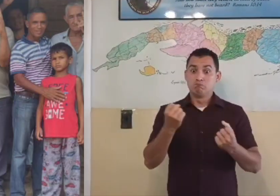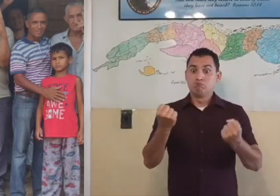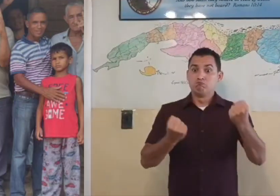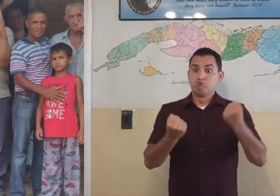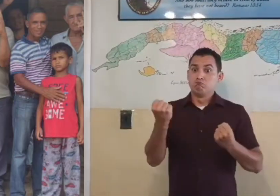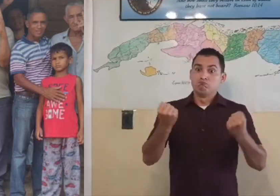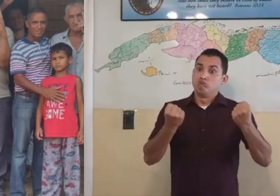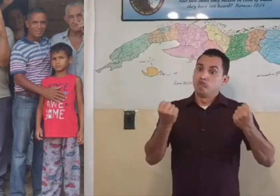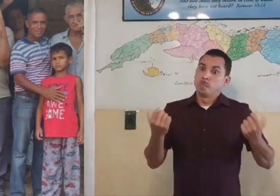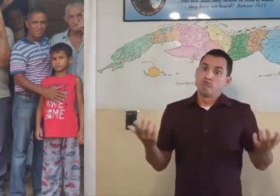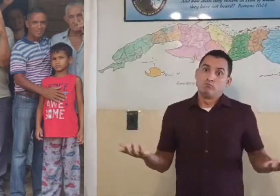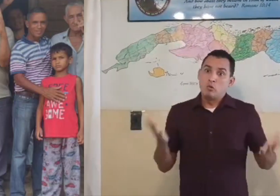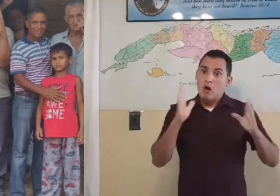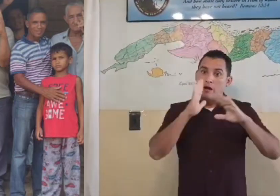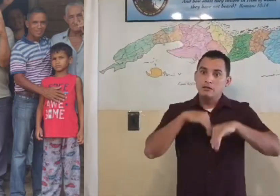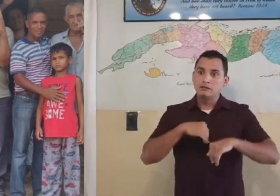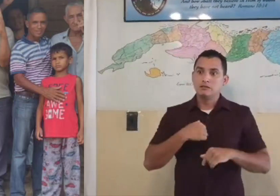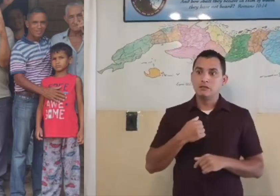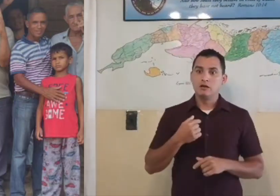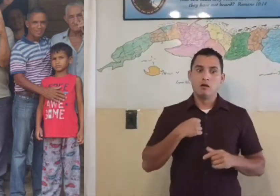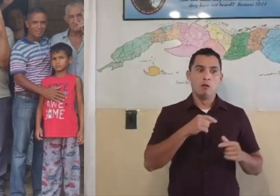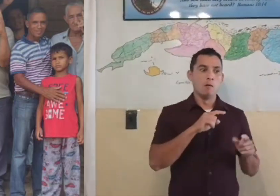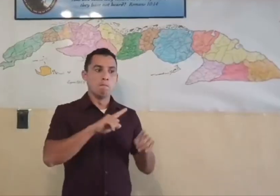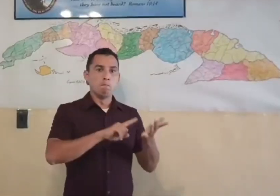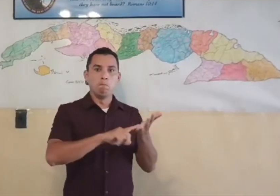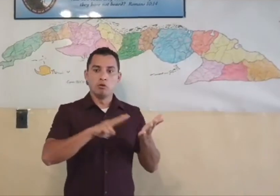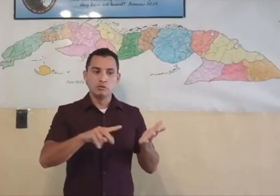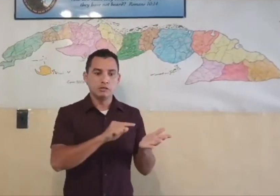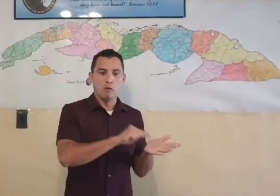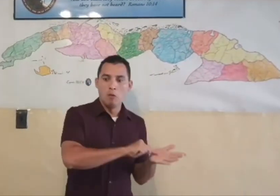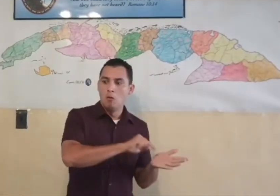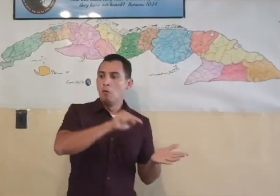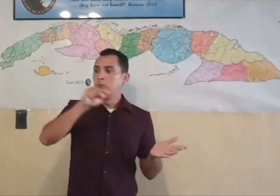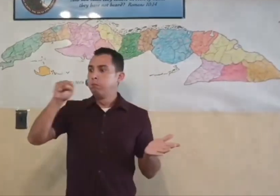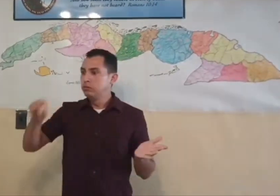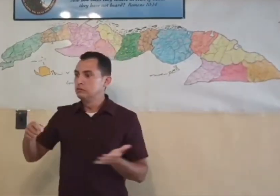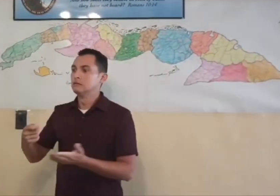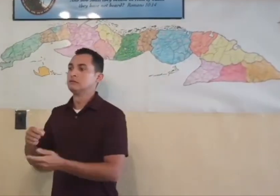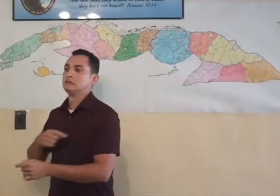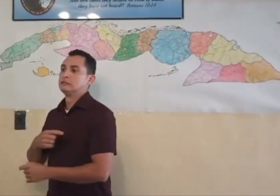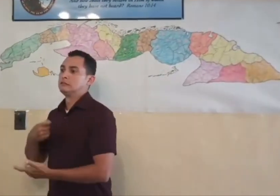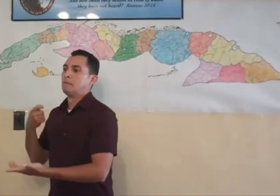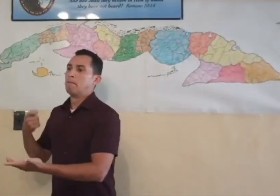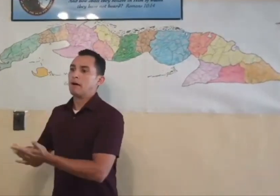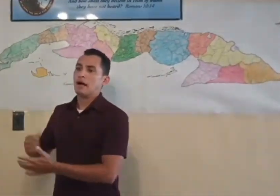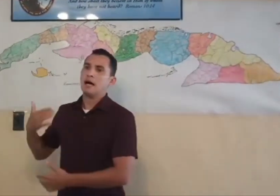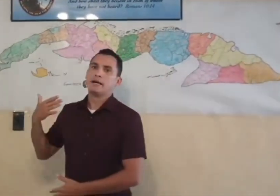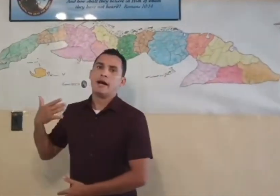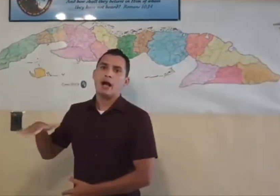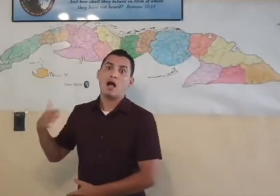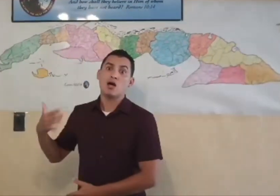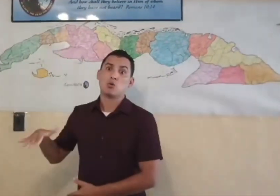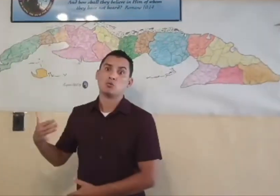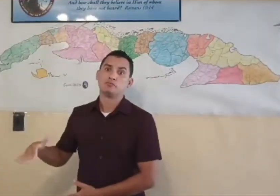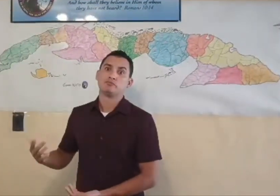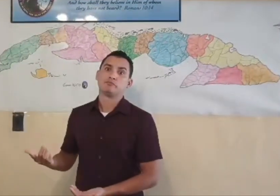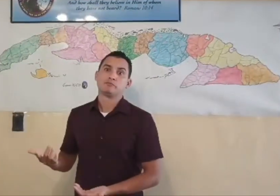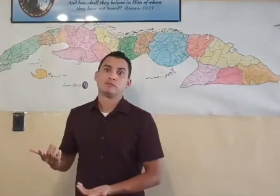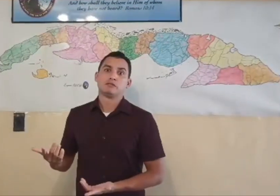these rural areas are almost non-existent. In order to travel from one province to another, we need to